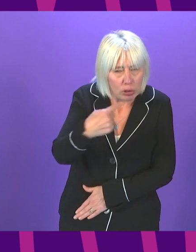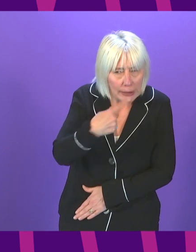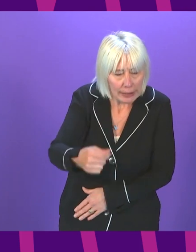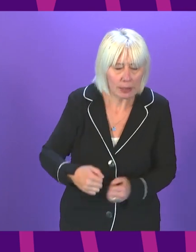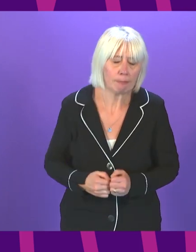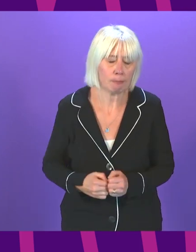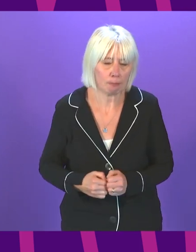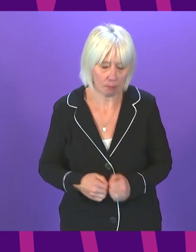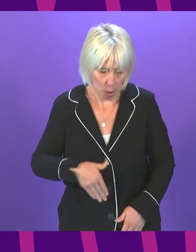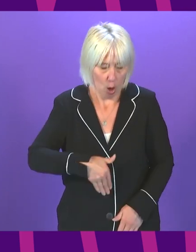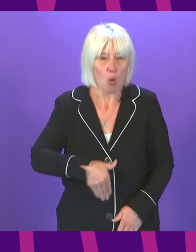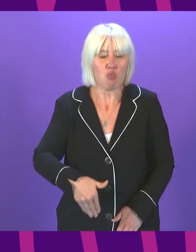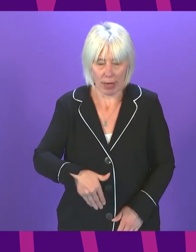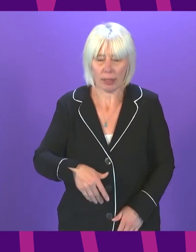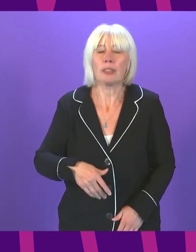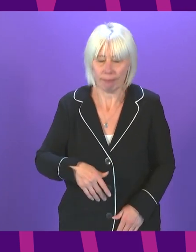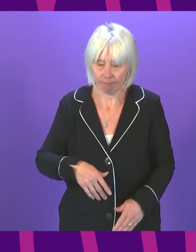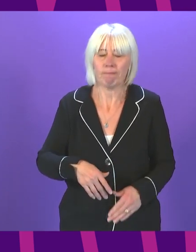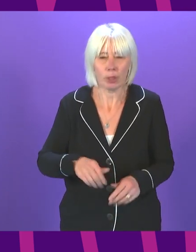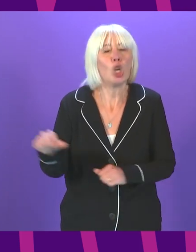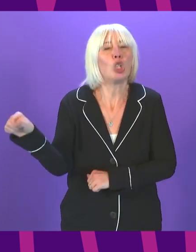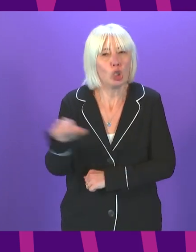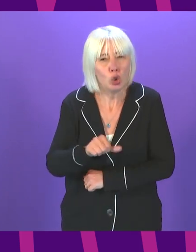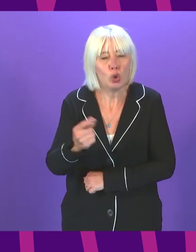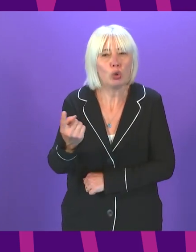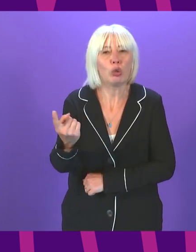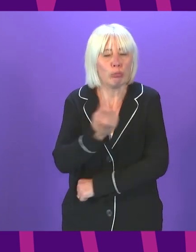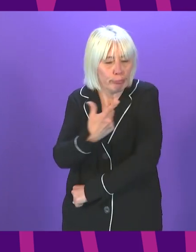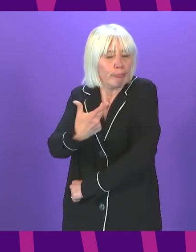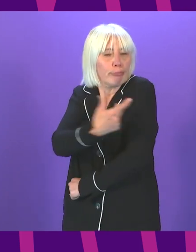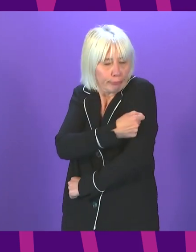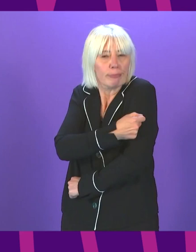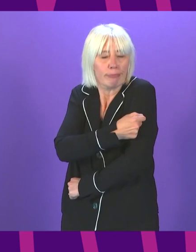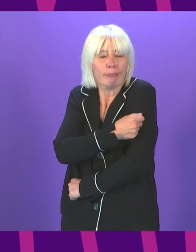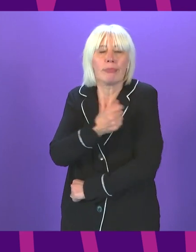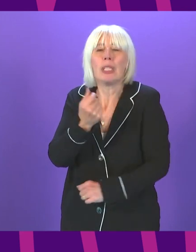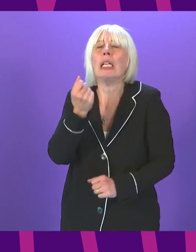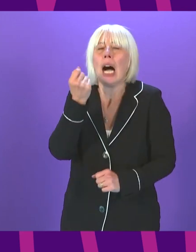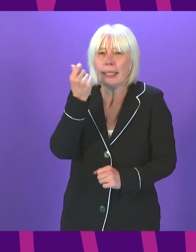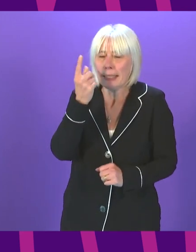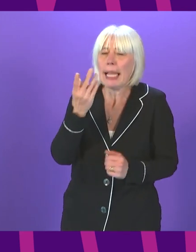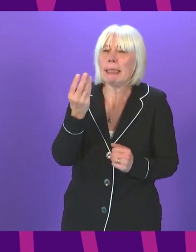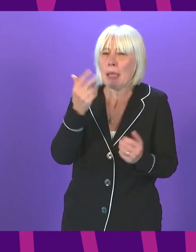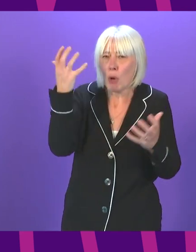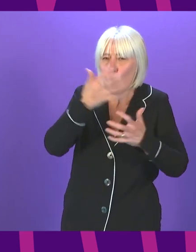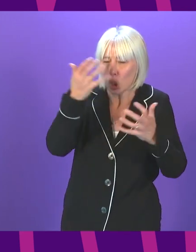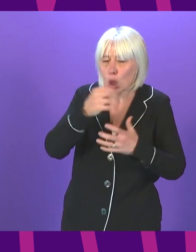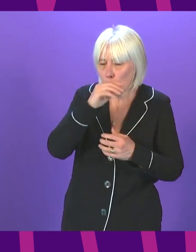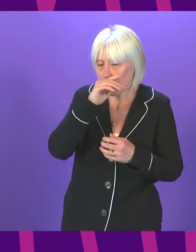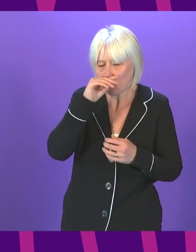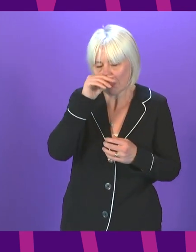Pregnant women should come forward for vaccination. I recognise that there have been concerns, but many working